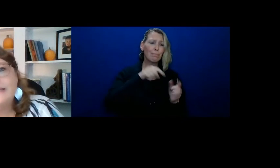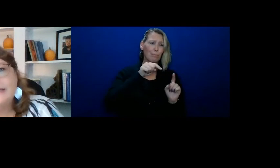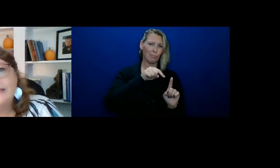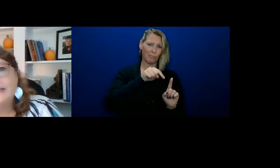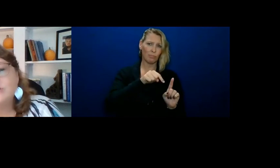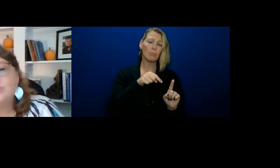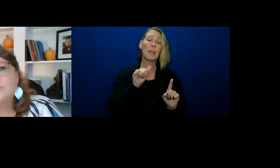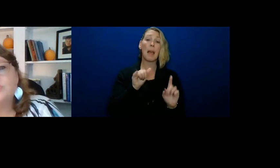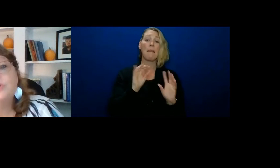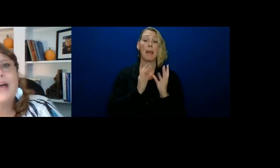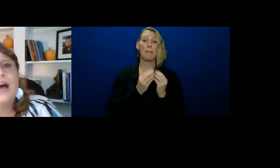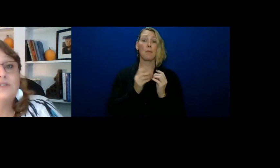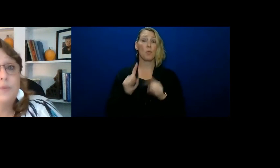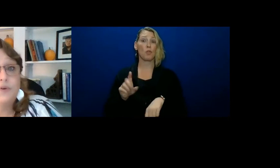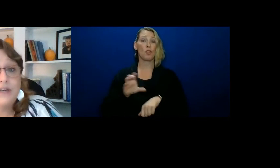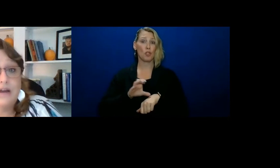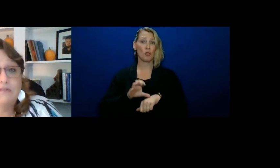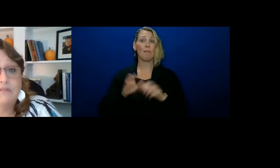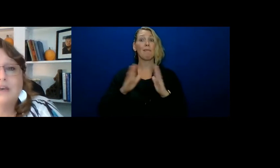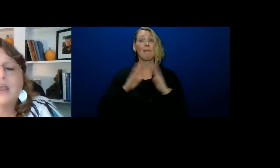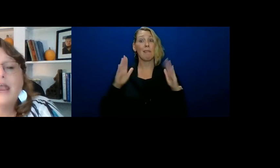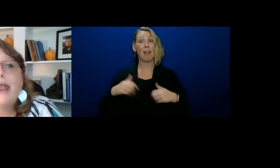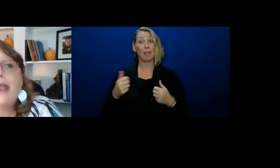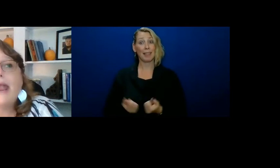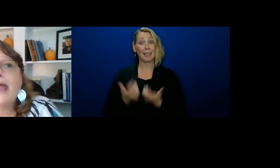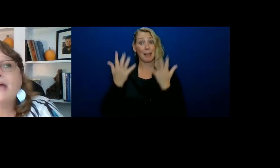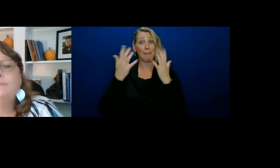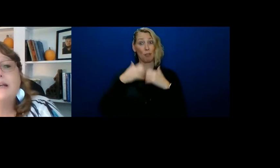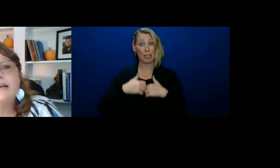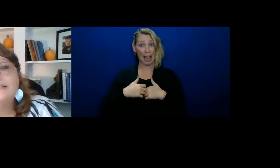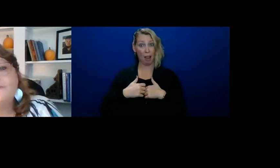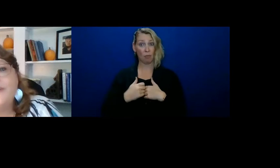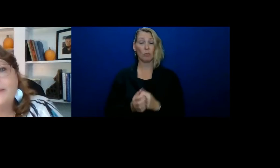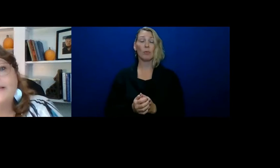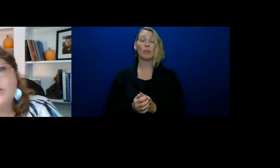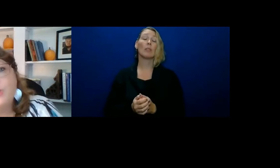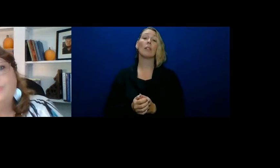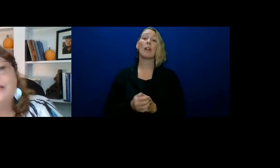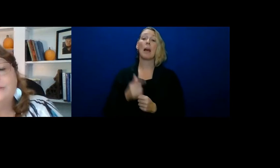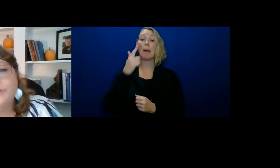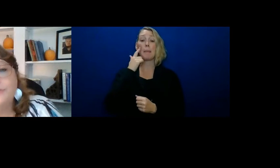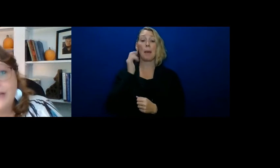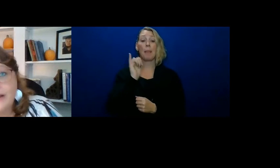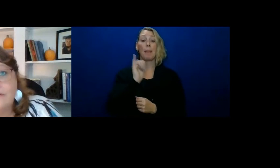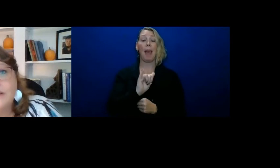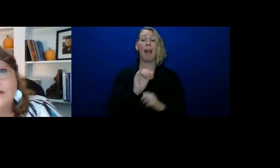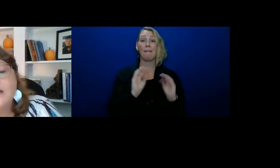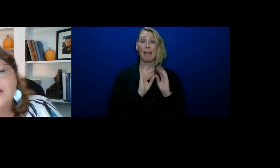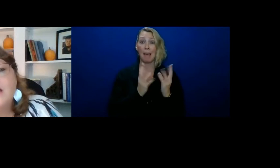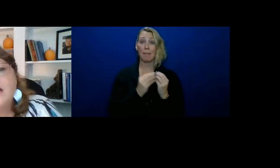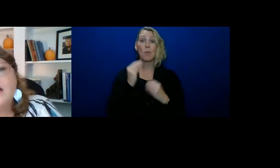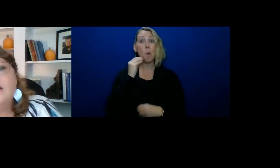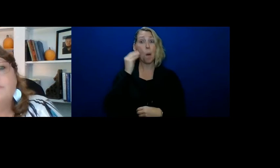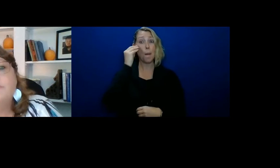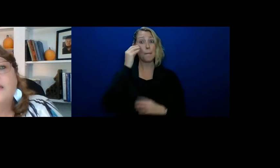family that attended that church whose house burned down. And because the family's home had burned down,